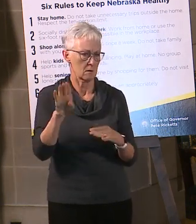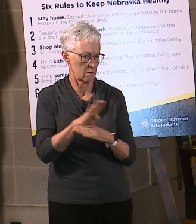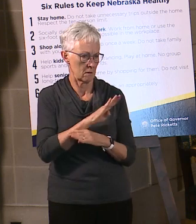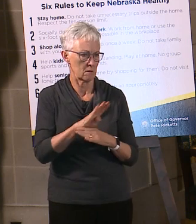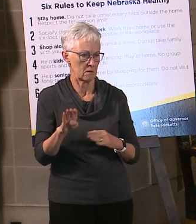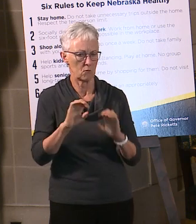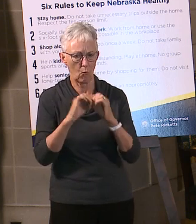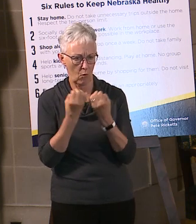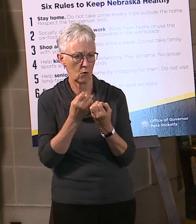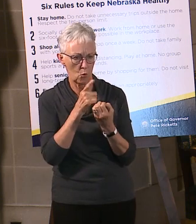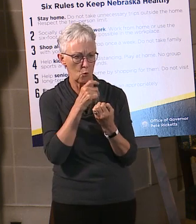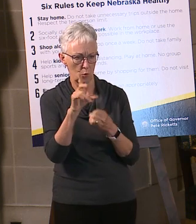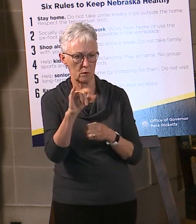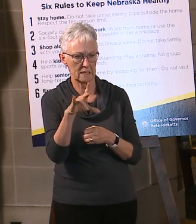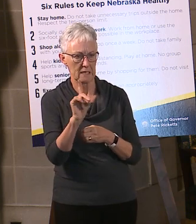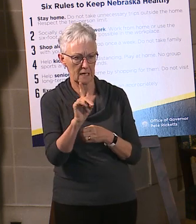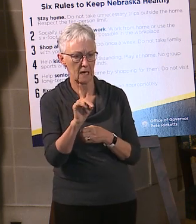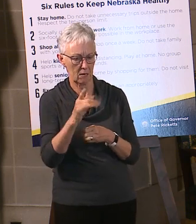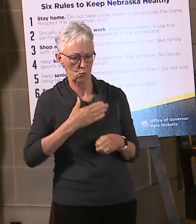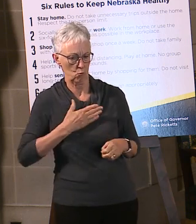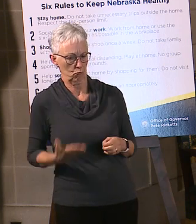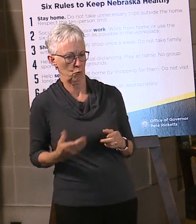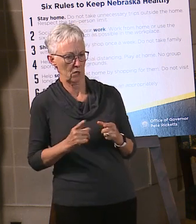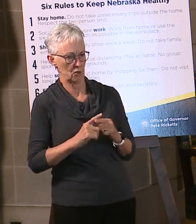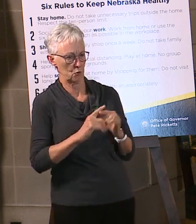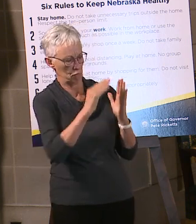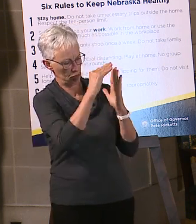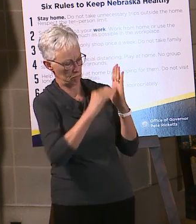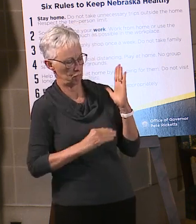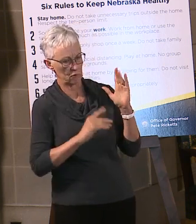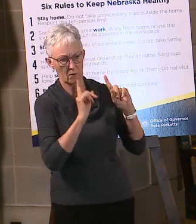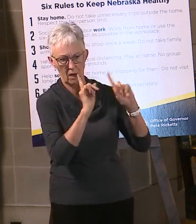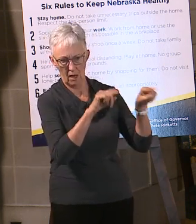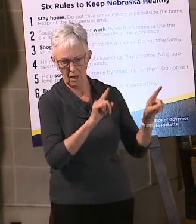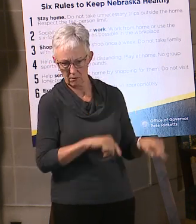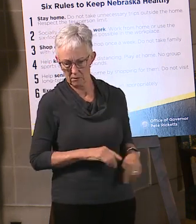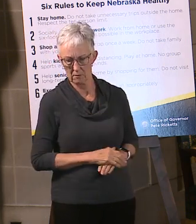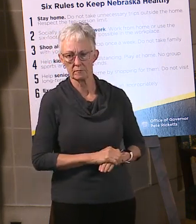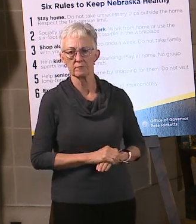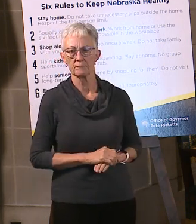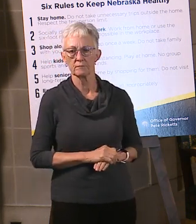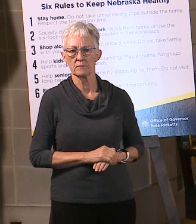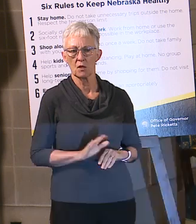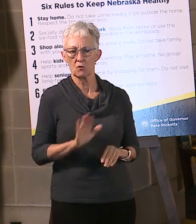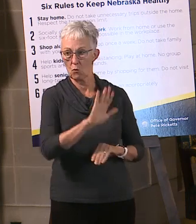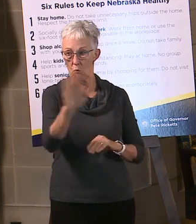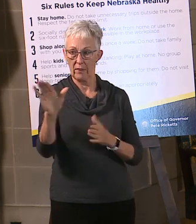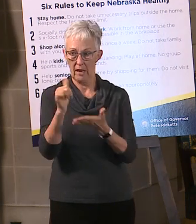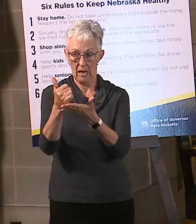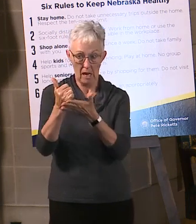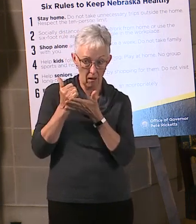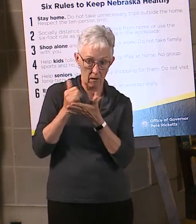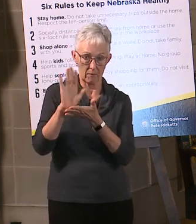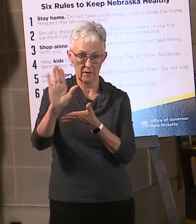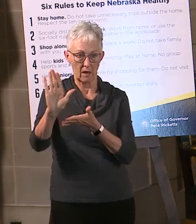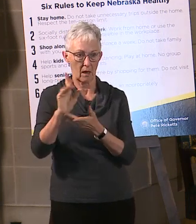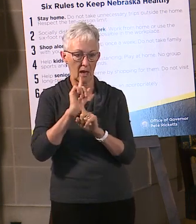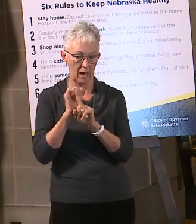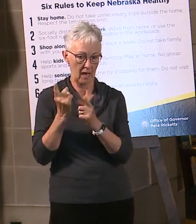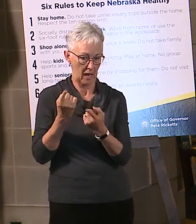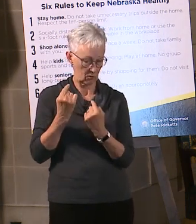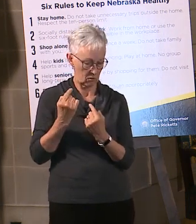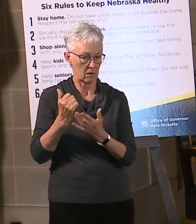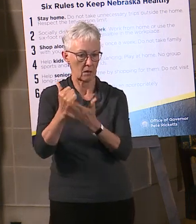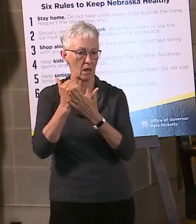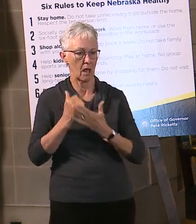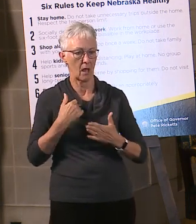that participated. Their help and timely feedback added so much value to the state's plans and